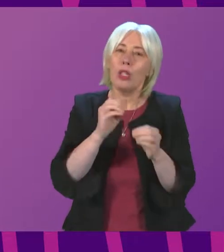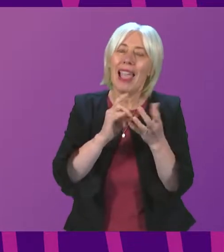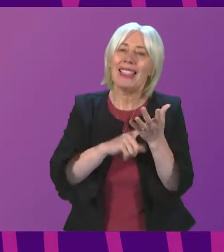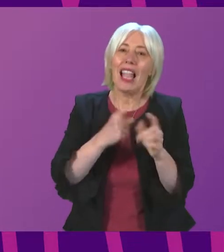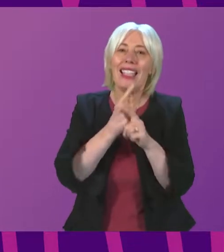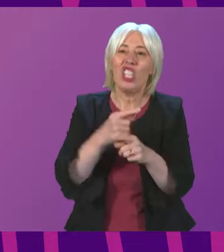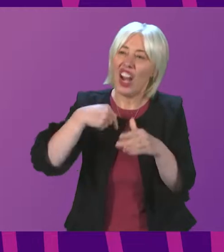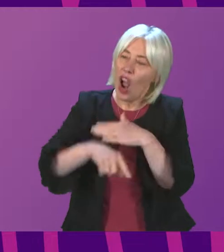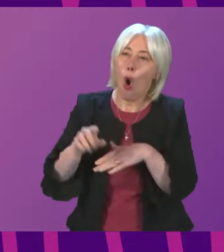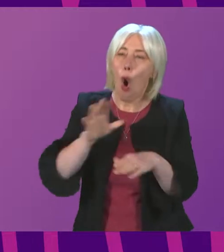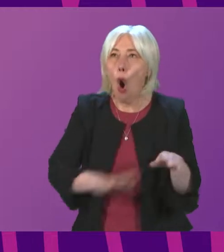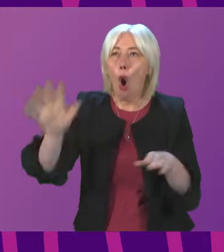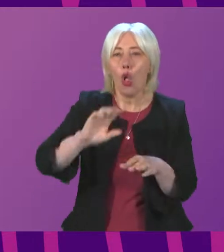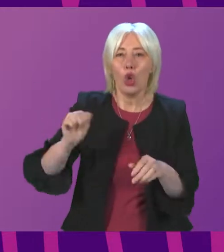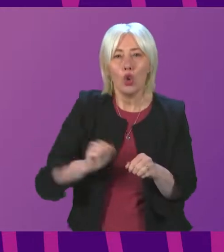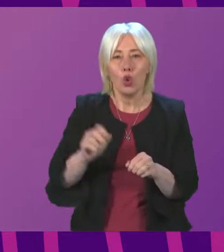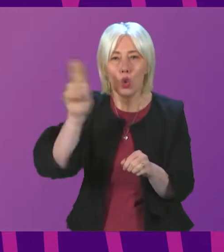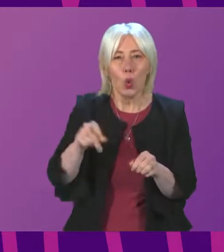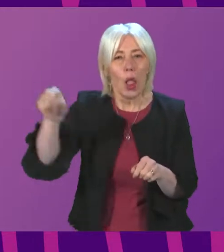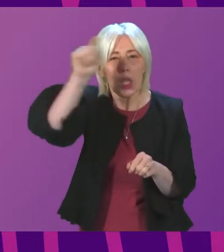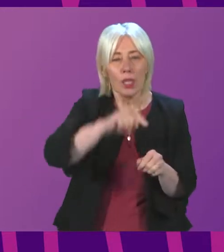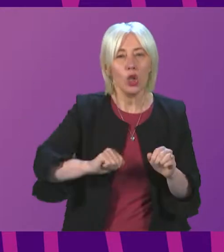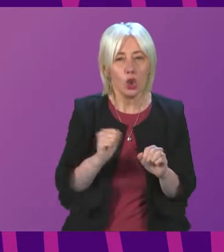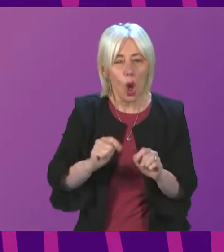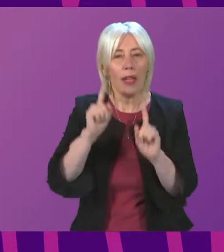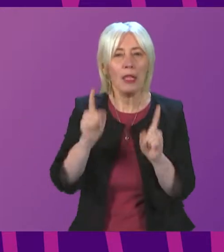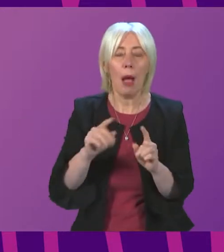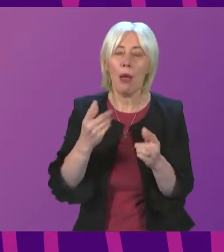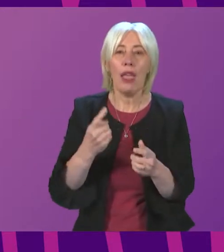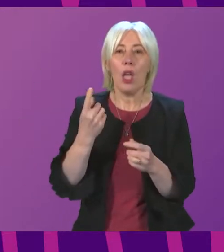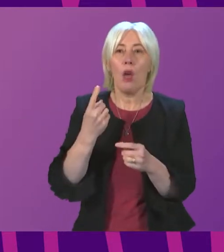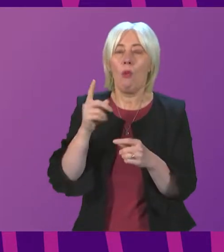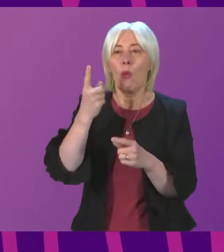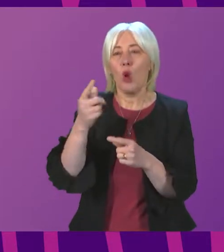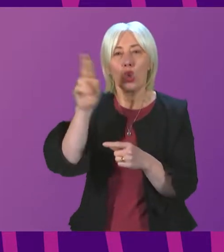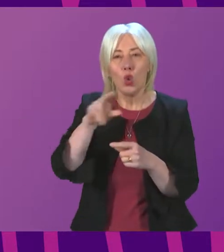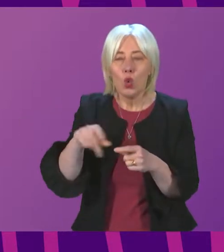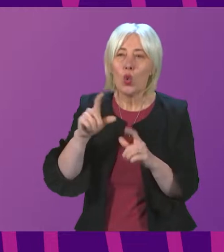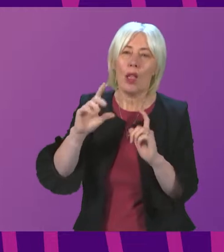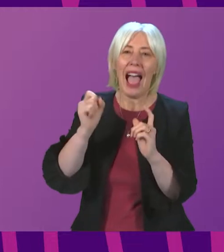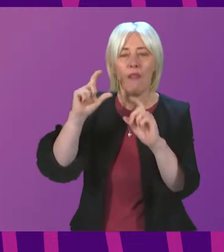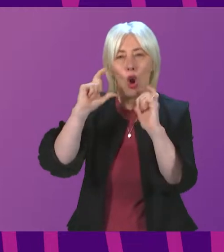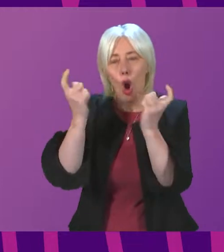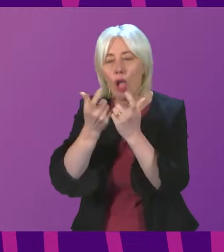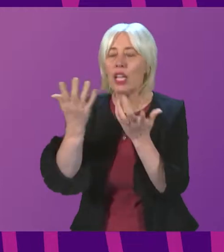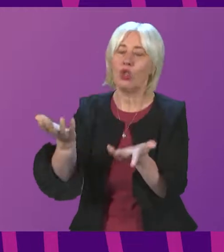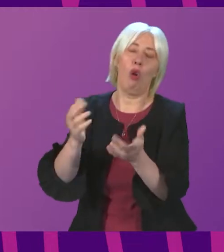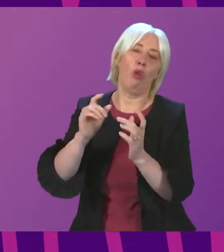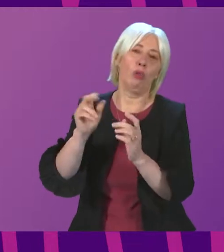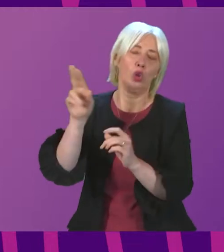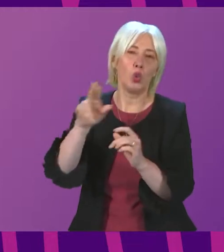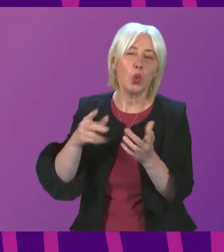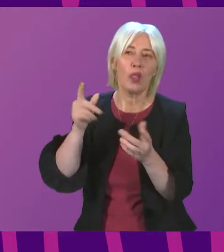in scotland but you might have one and you might have the course offered at a school within a given local authority or a college in a given local authority and that would allow